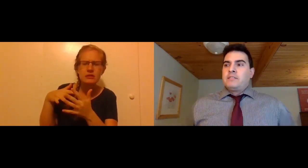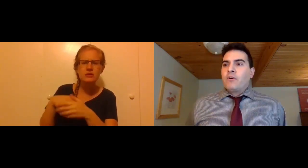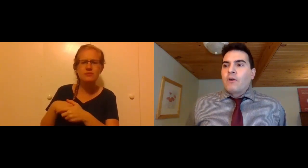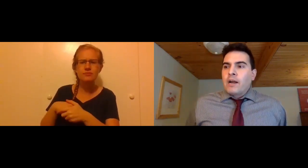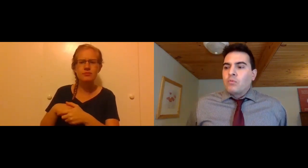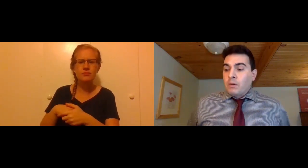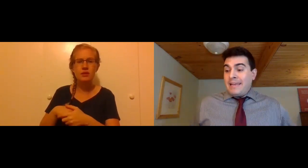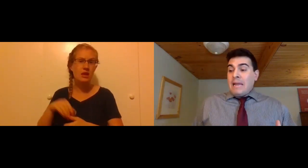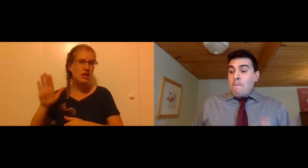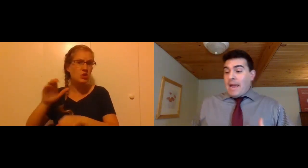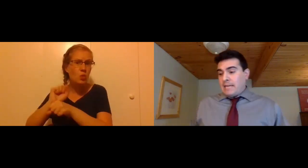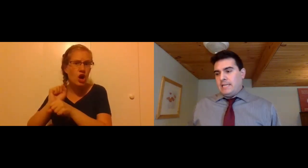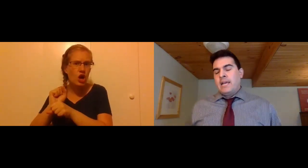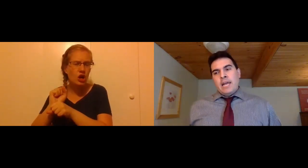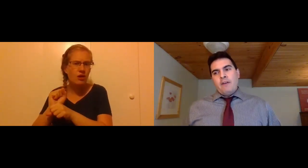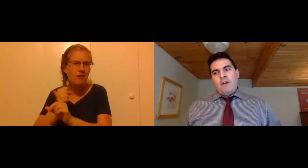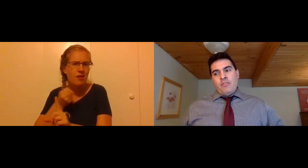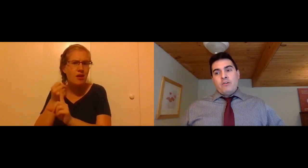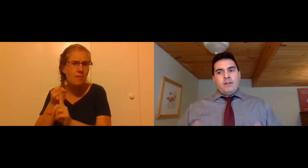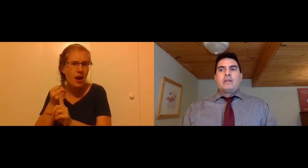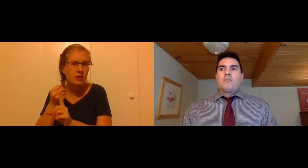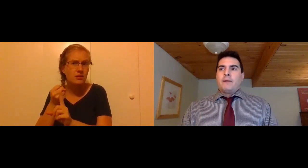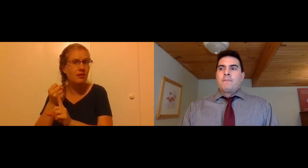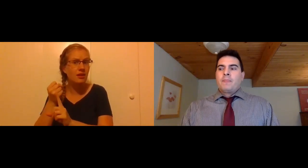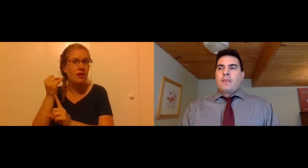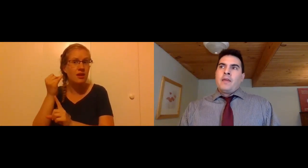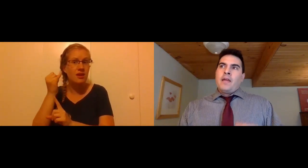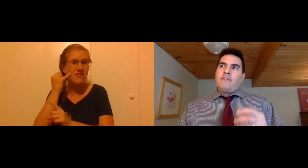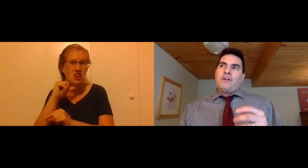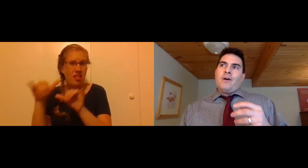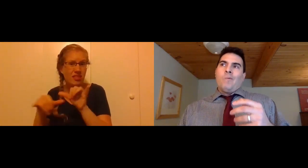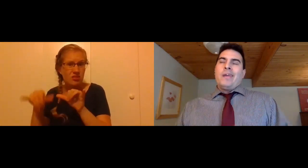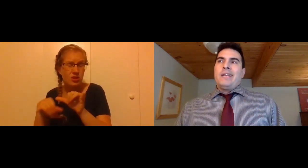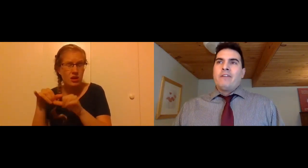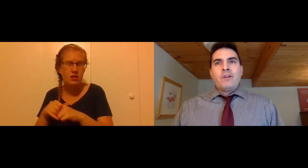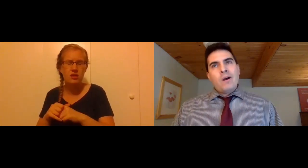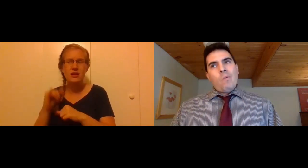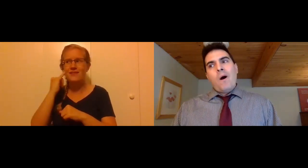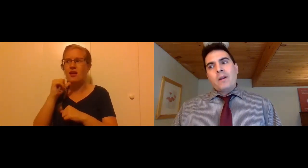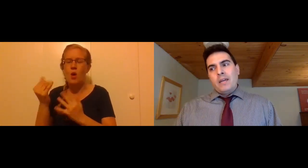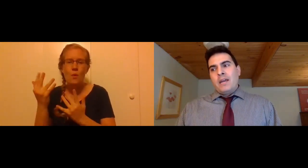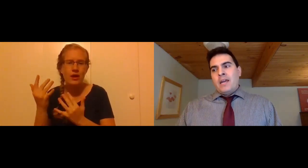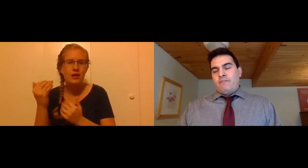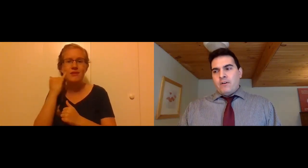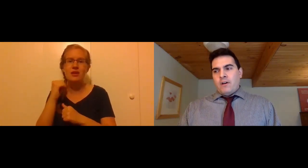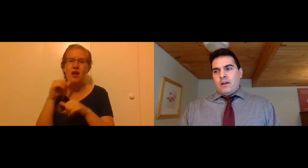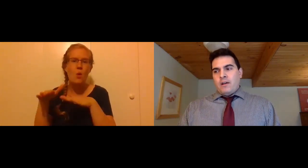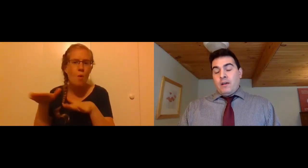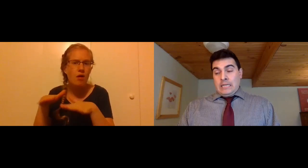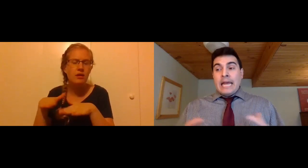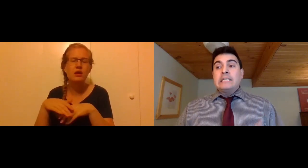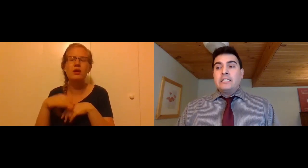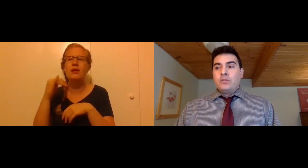faithfulness of her or his work be impacted if they're not lingering, if they're not waiting, if they're not walking, if they're